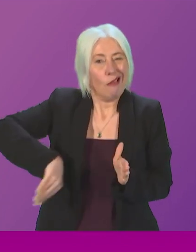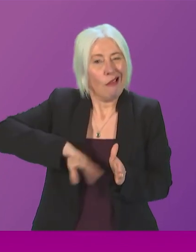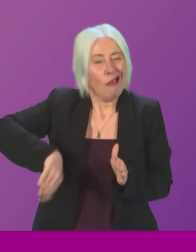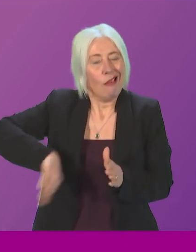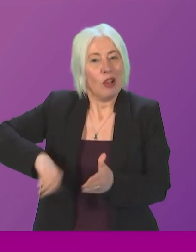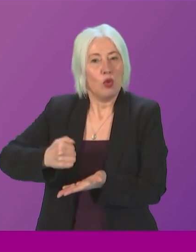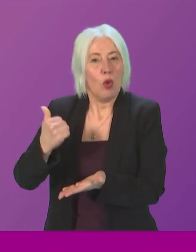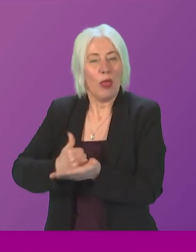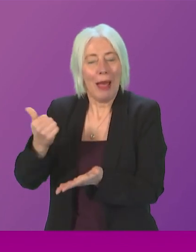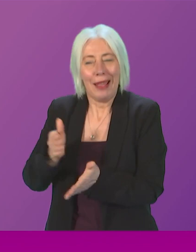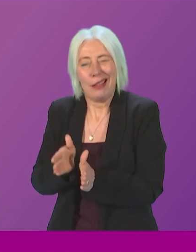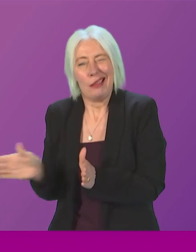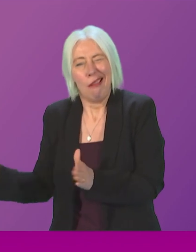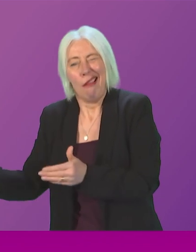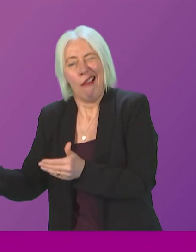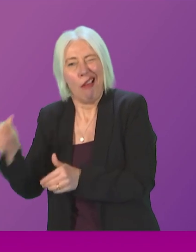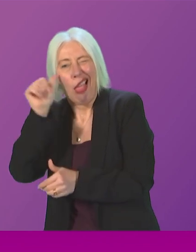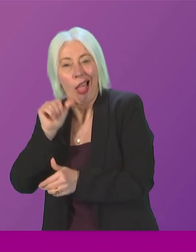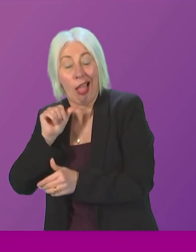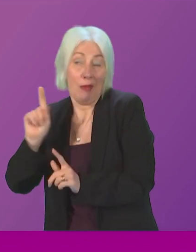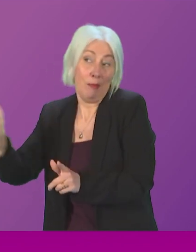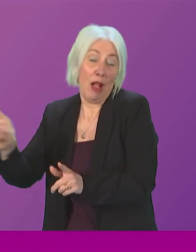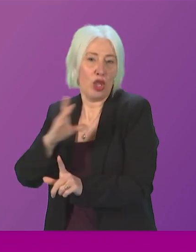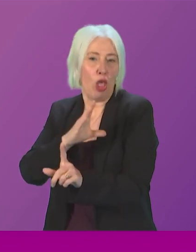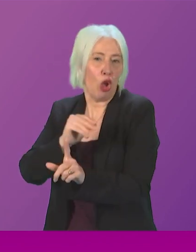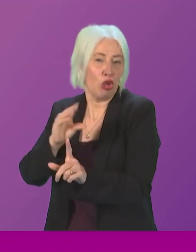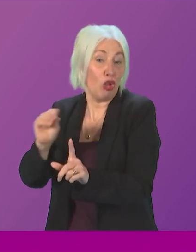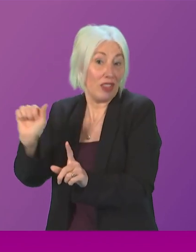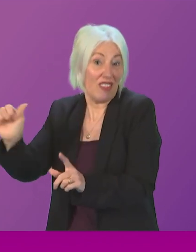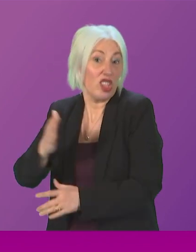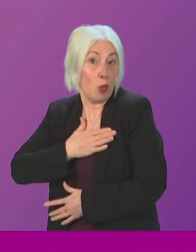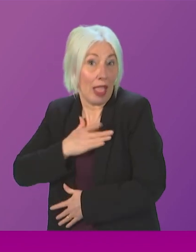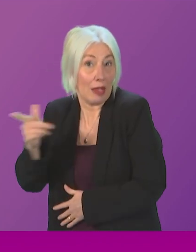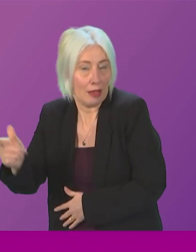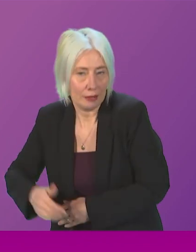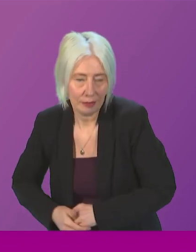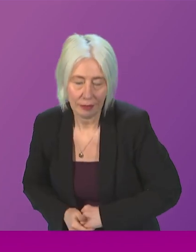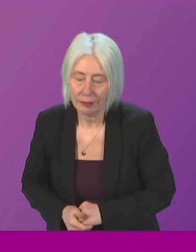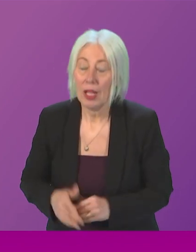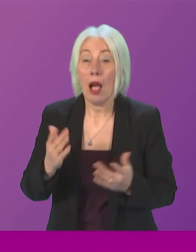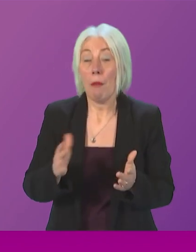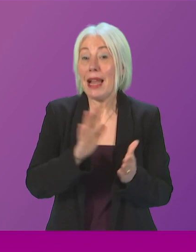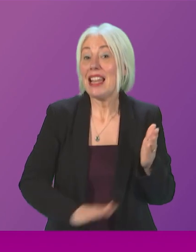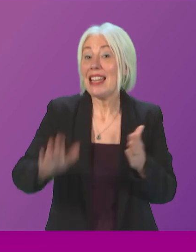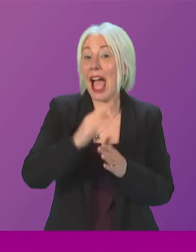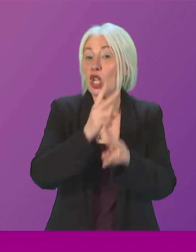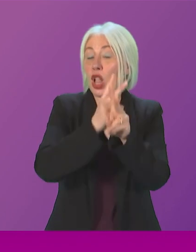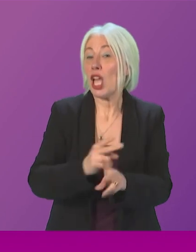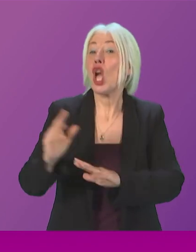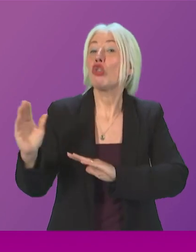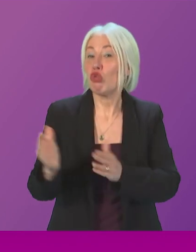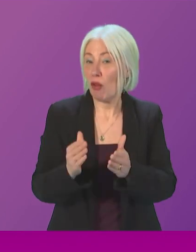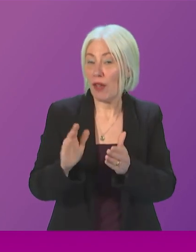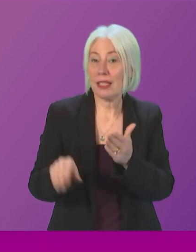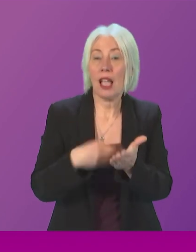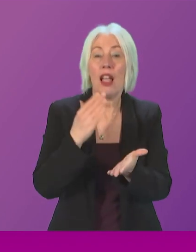bank accounts in the Cayman Islands, something, of course, the Conservatives would like to see. A national care service that makes